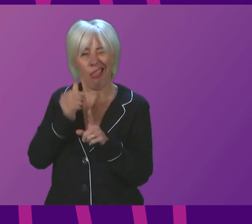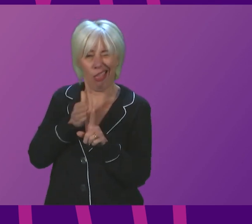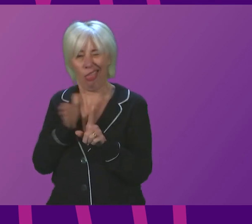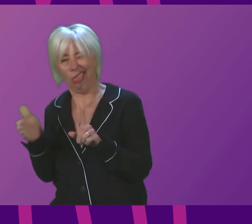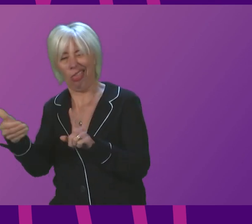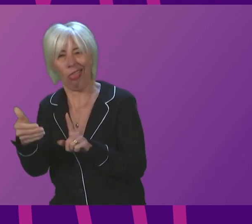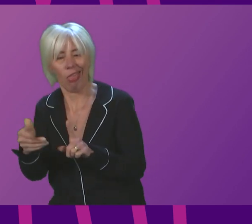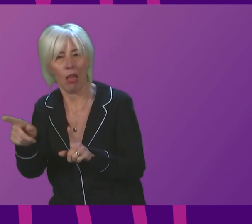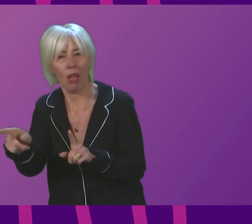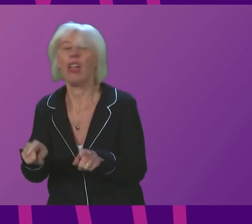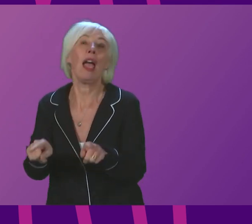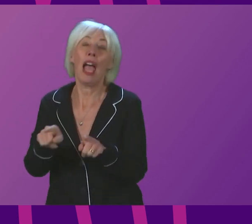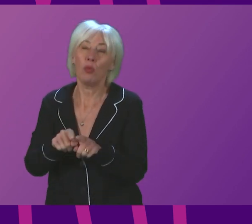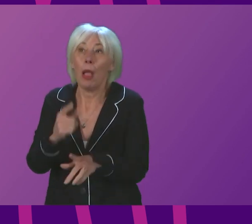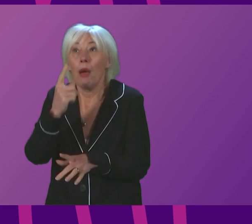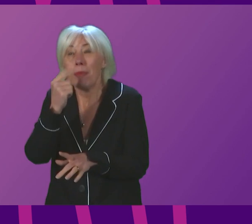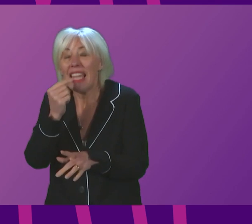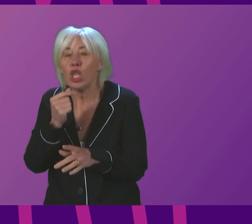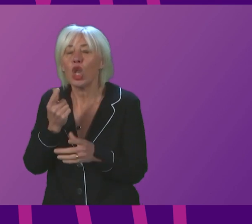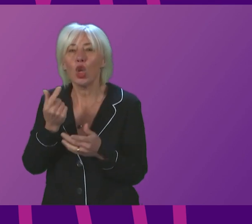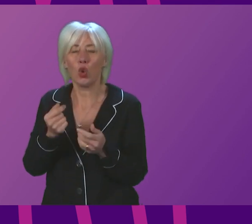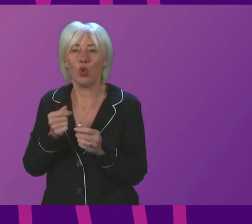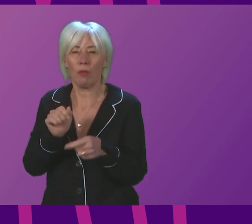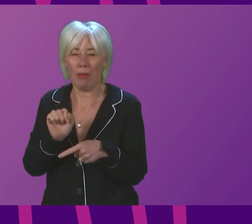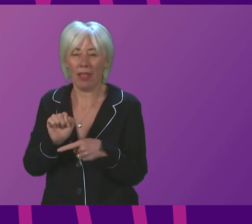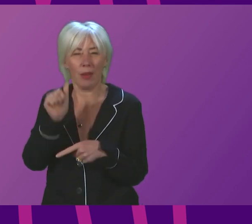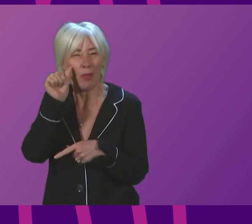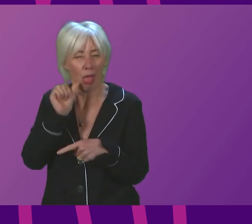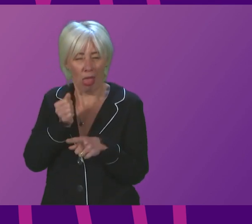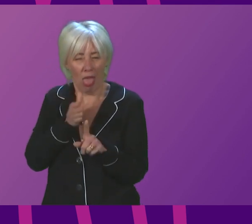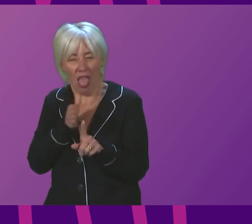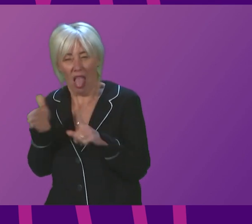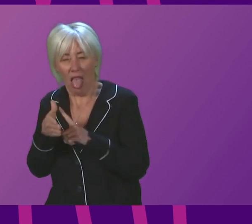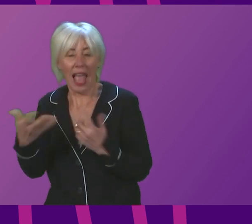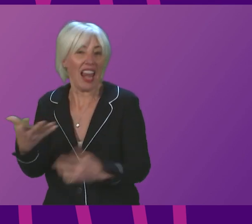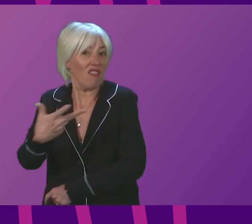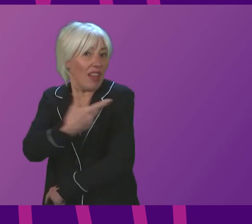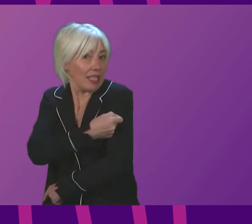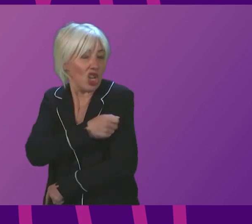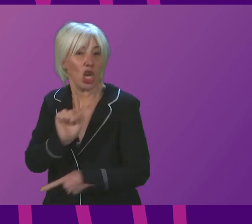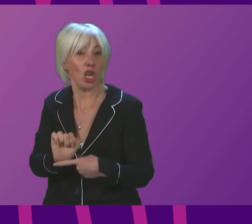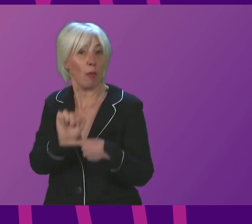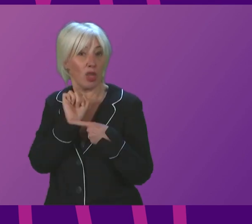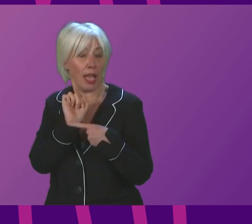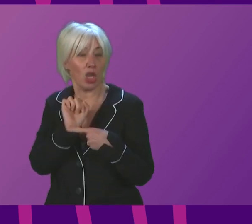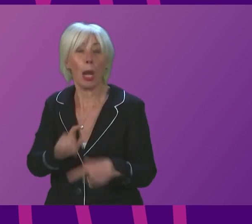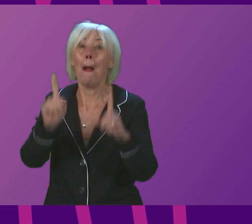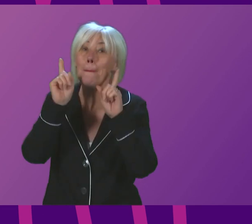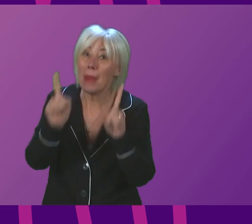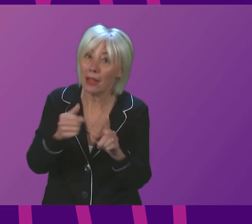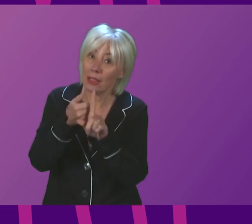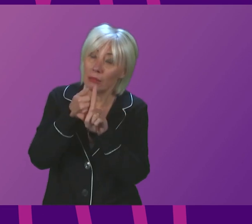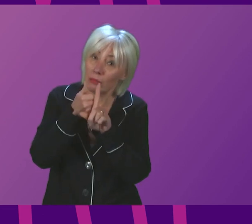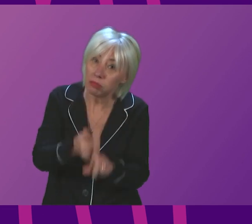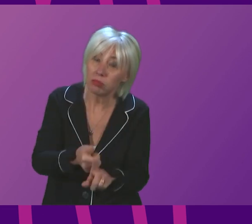to some extent, the immunity conferred by vaccination. Let me stress again, though, at this point that even if that